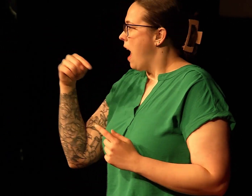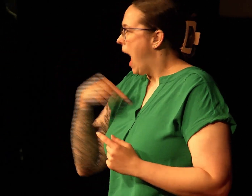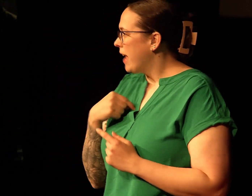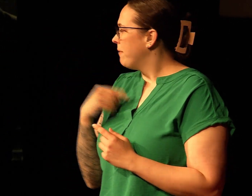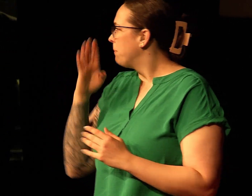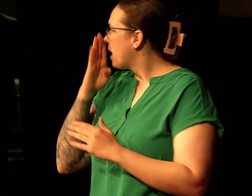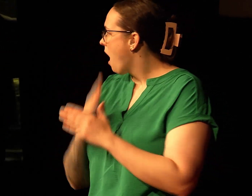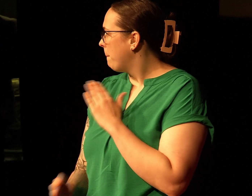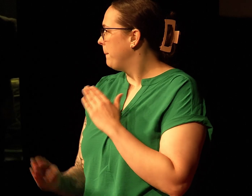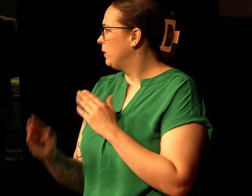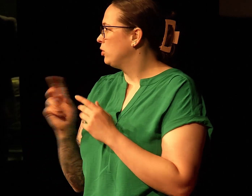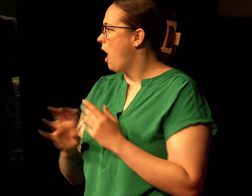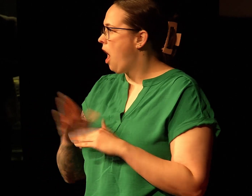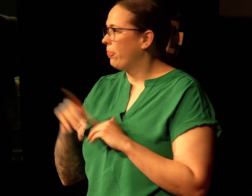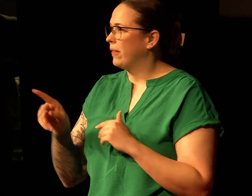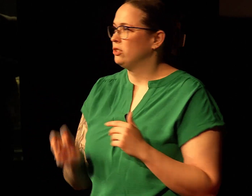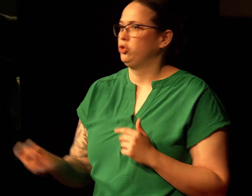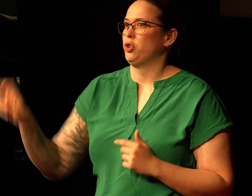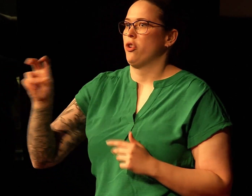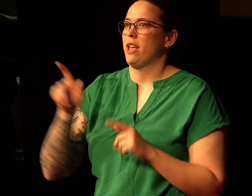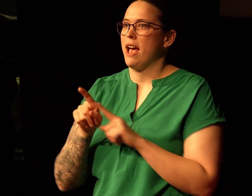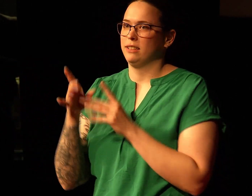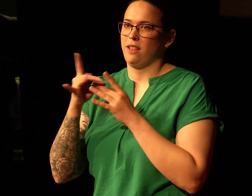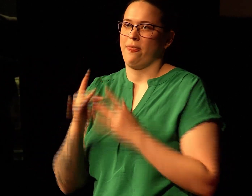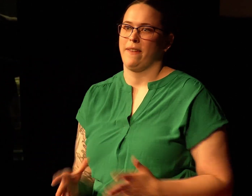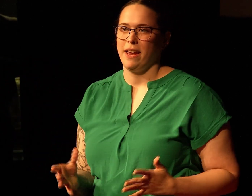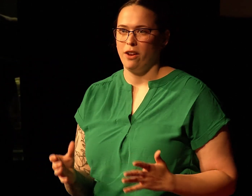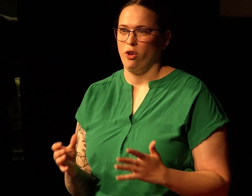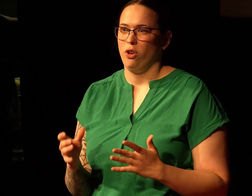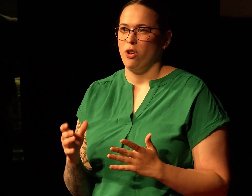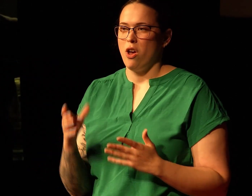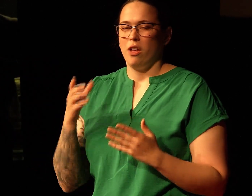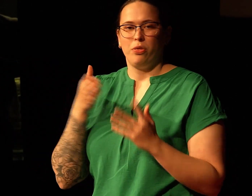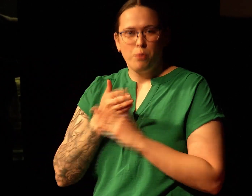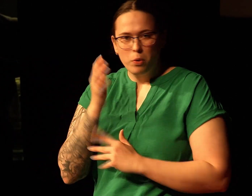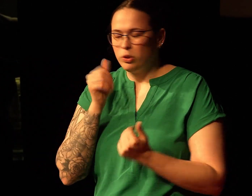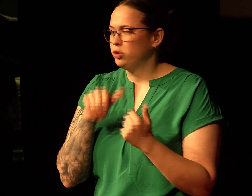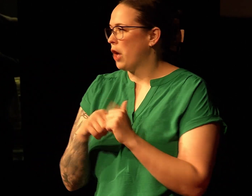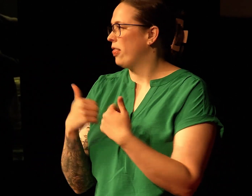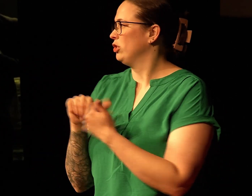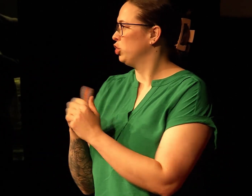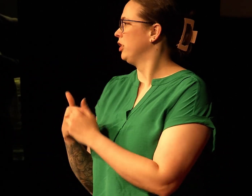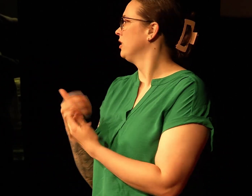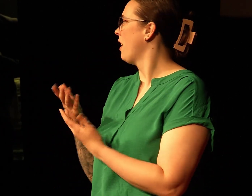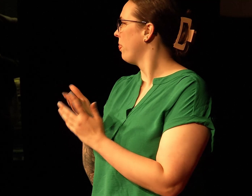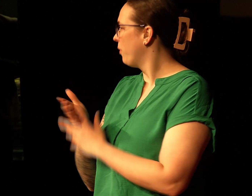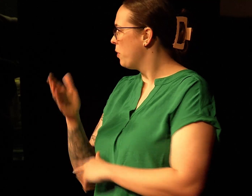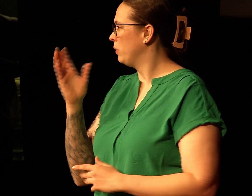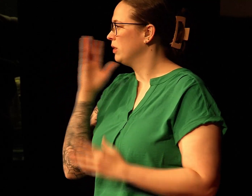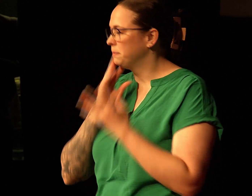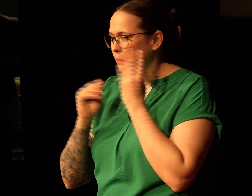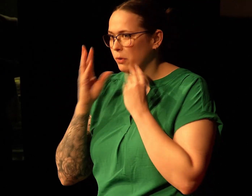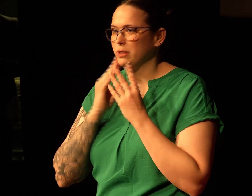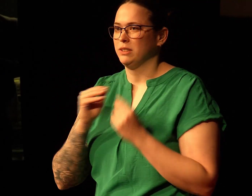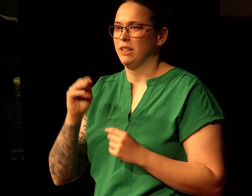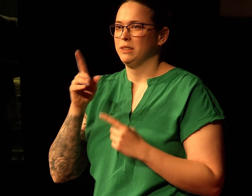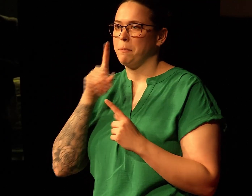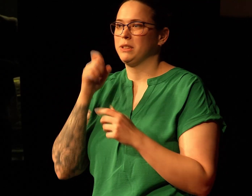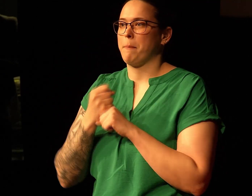This journey I've been on as a leader in the community and around my peers has been humbling. It's challenged me through many different experiences and has made